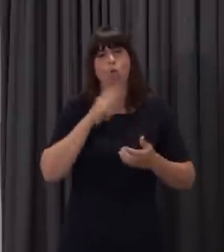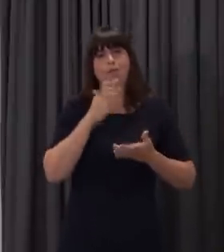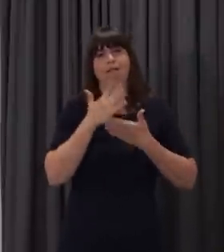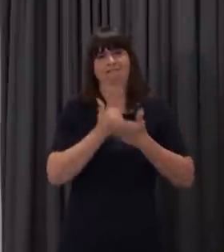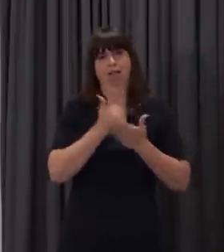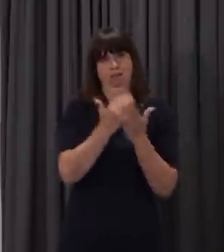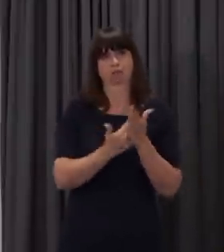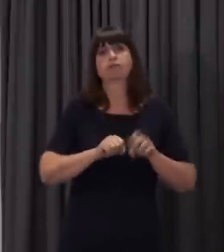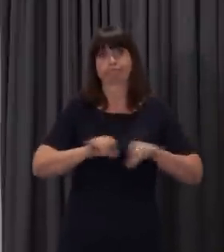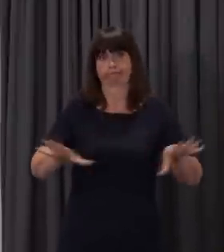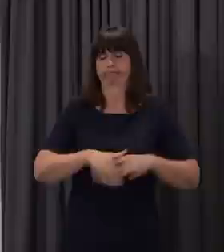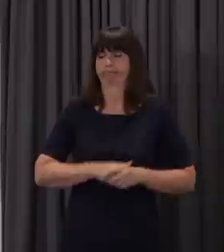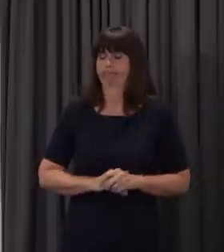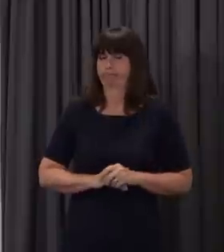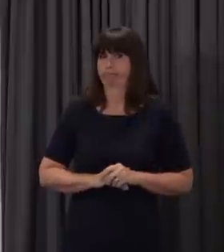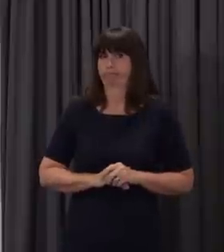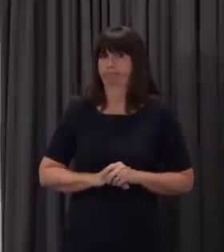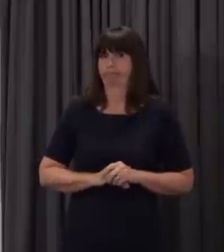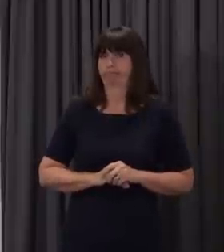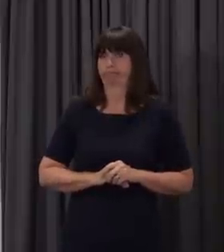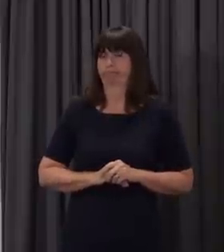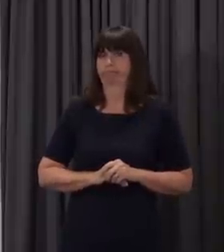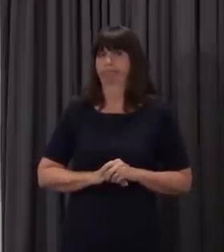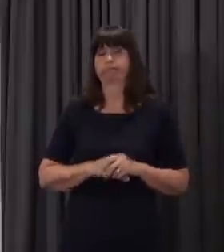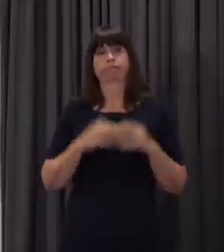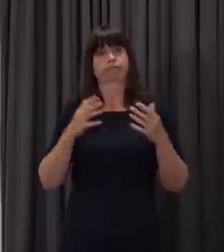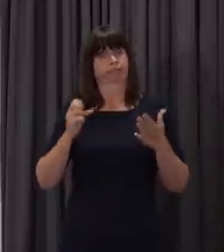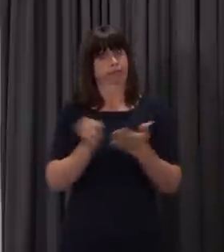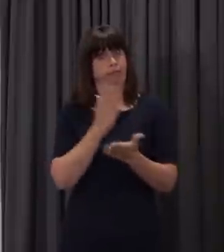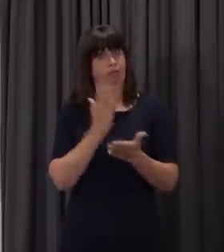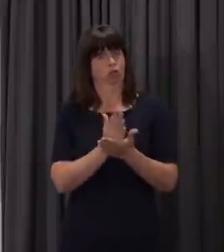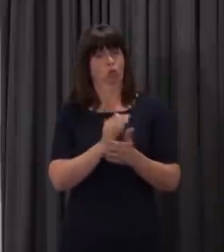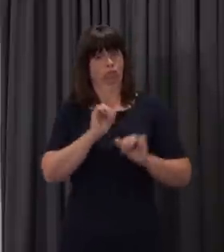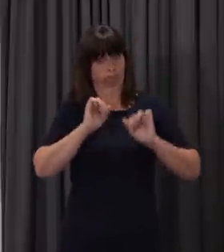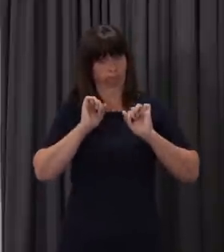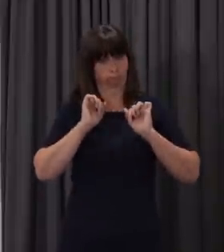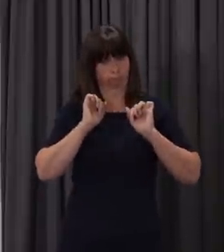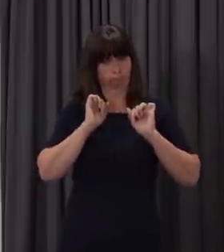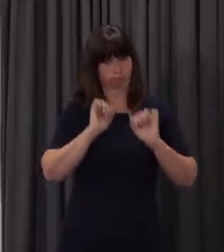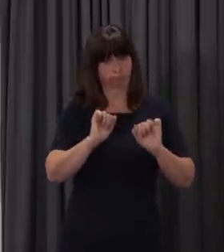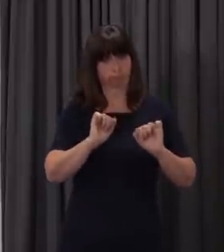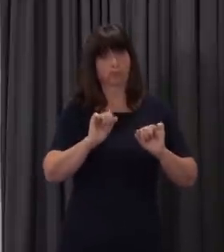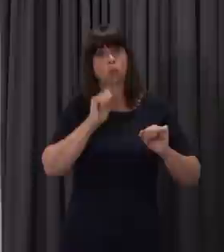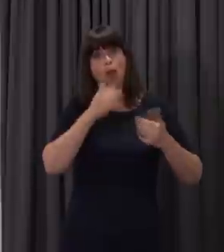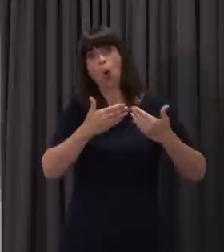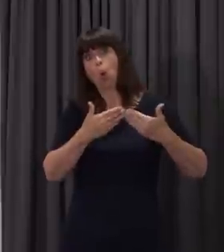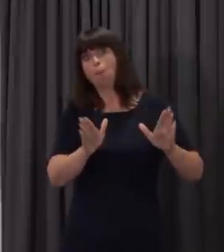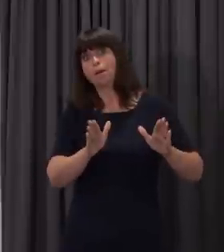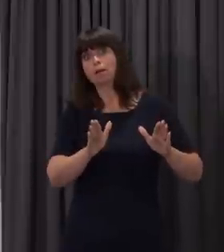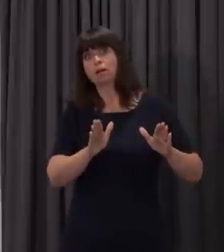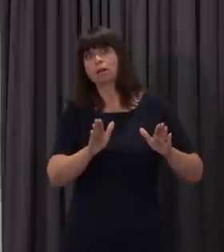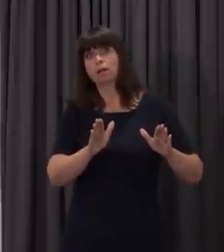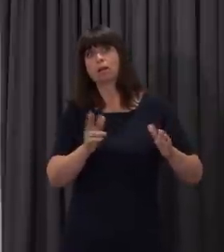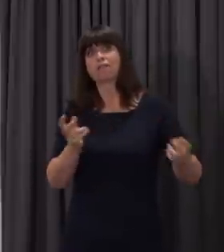to colleges, they are ensuring that appropriate measures are being taken to reopen for